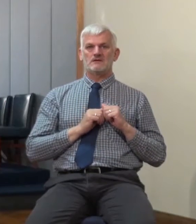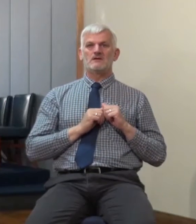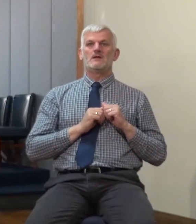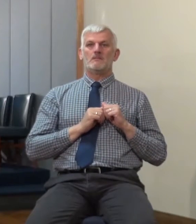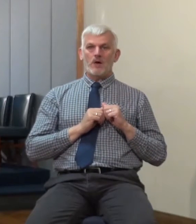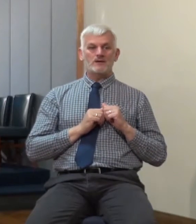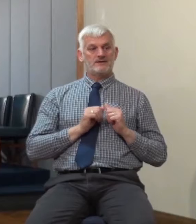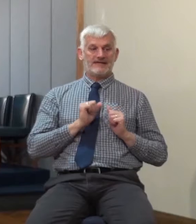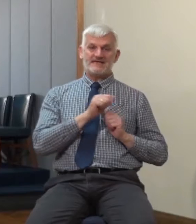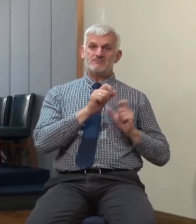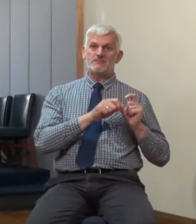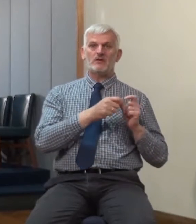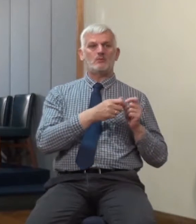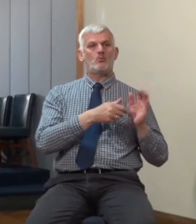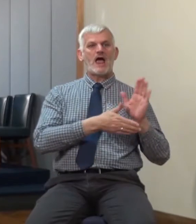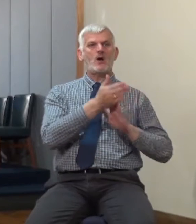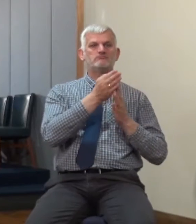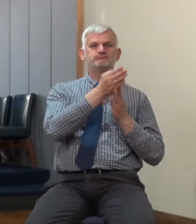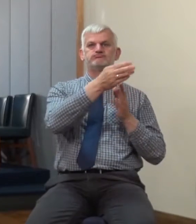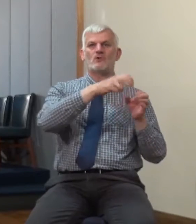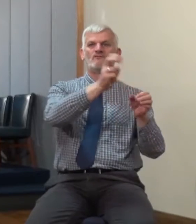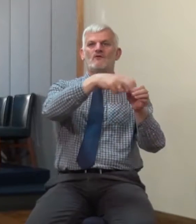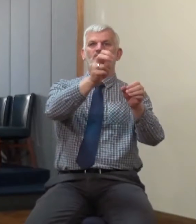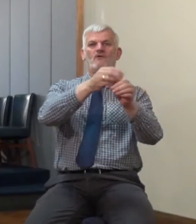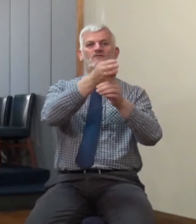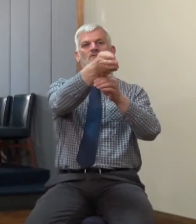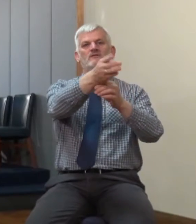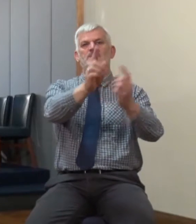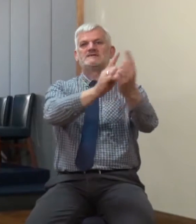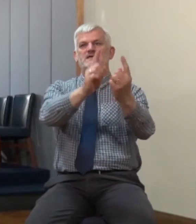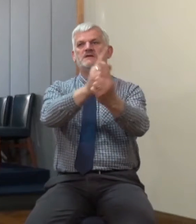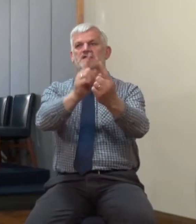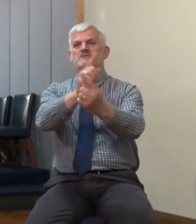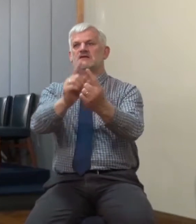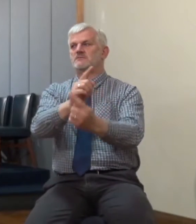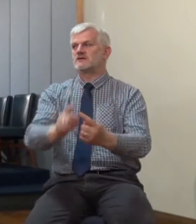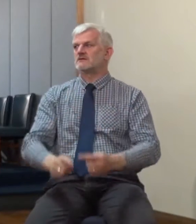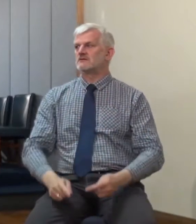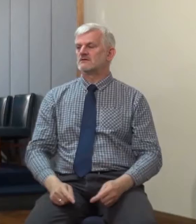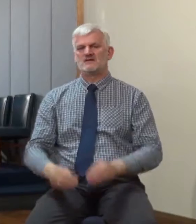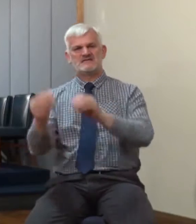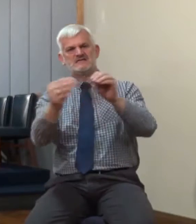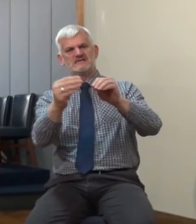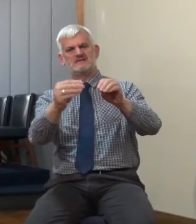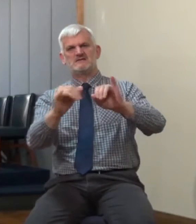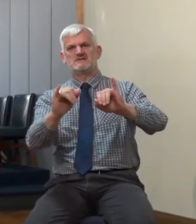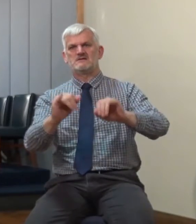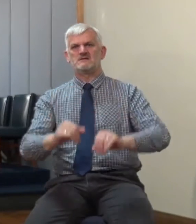in his church great harm, great difficulty, great consternation. And he said to me words along these lines, have